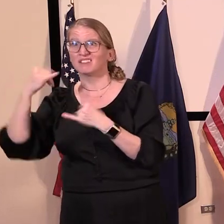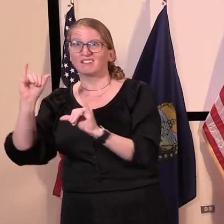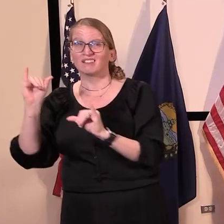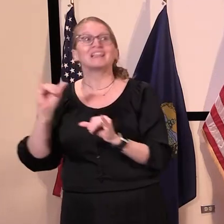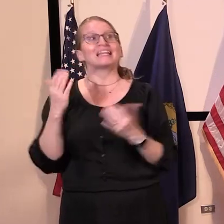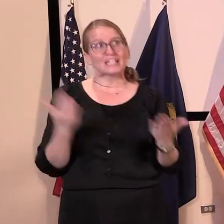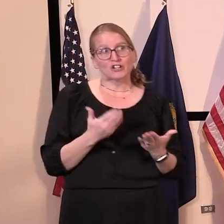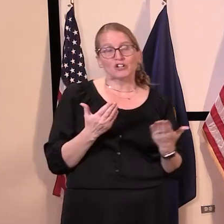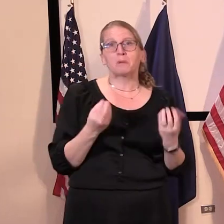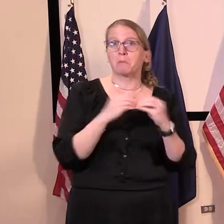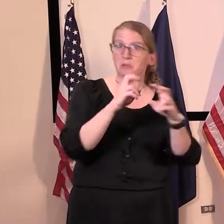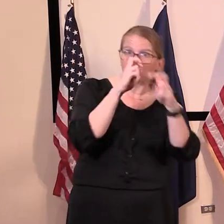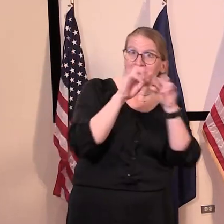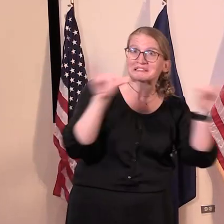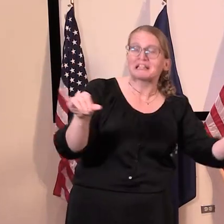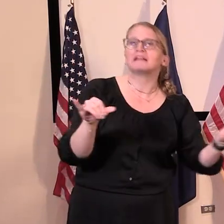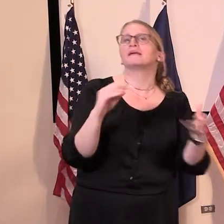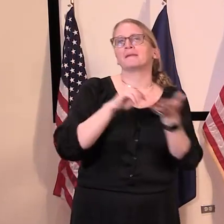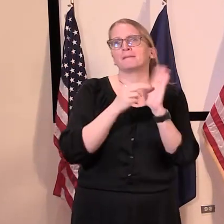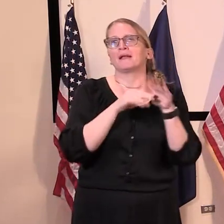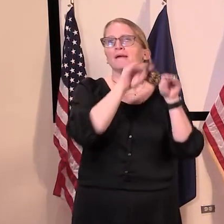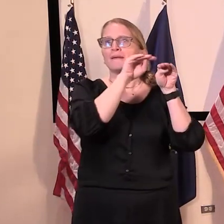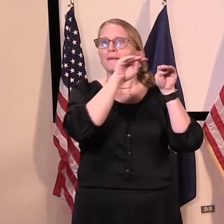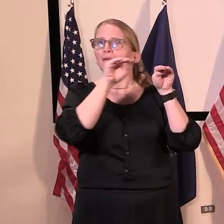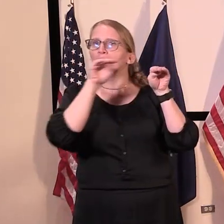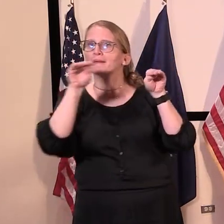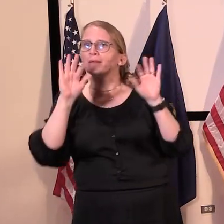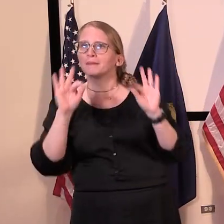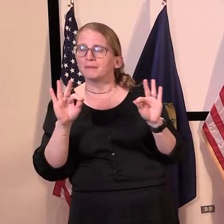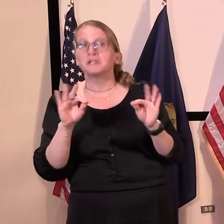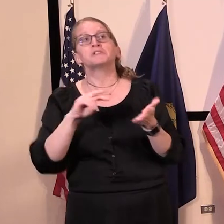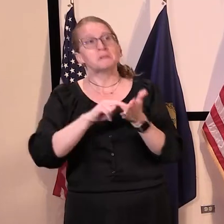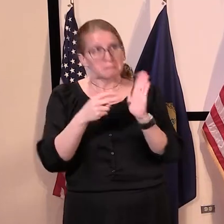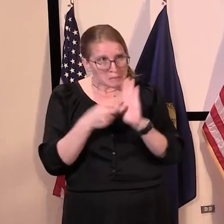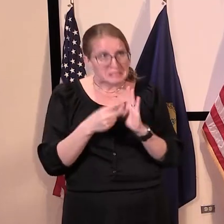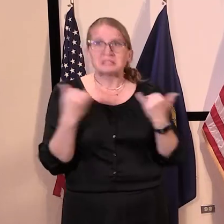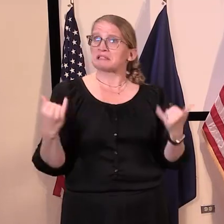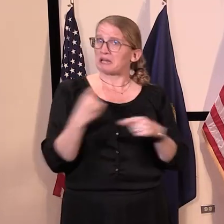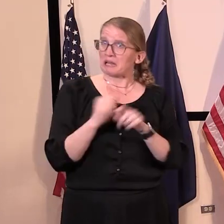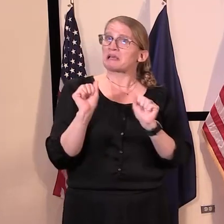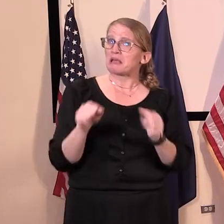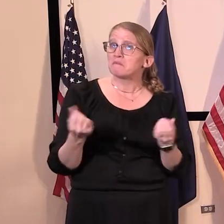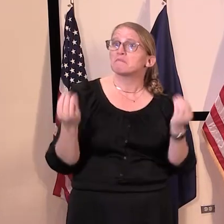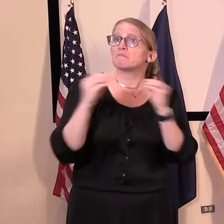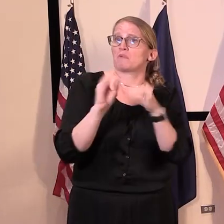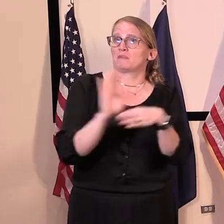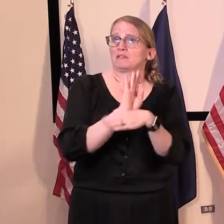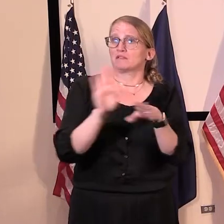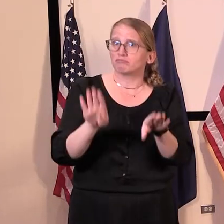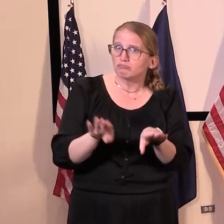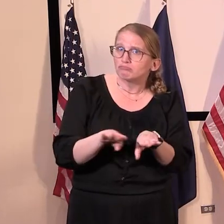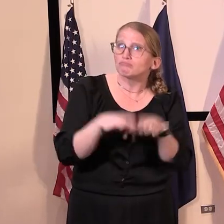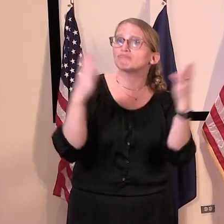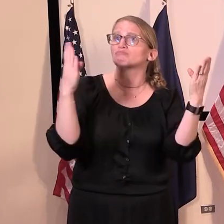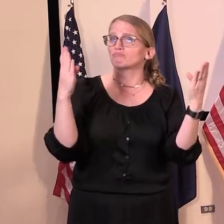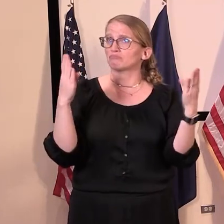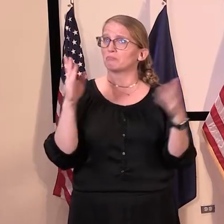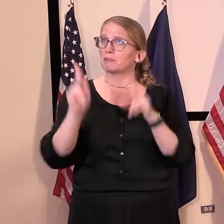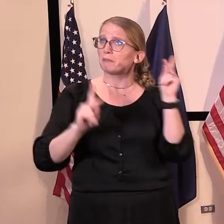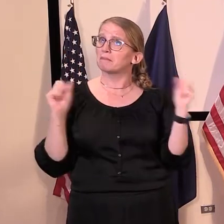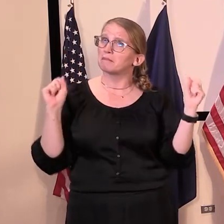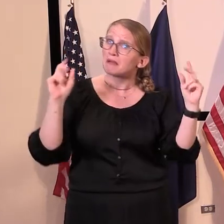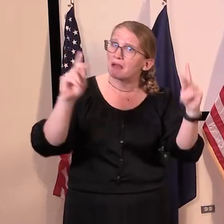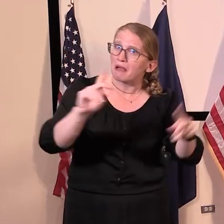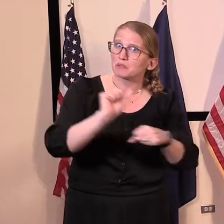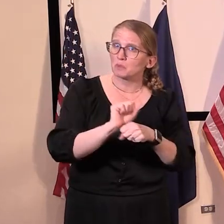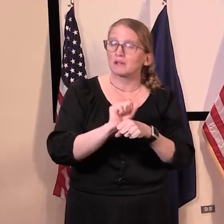But with these small steps, we have to make sure that we're being responsible. This comes down to each and